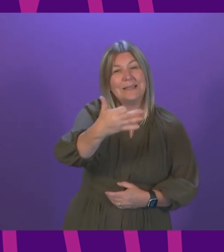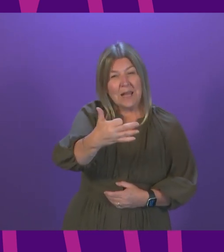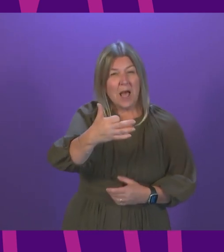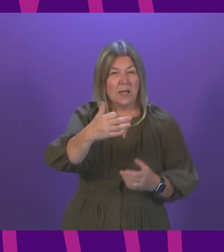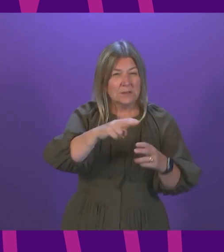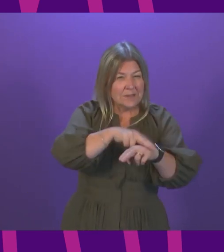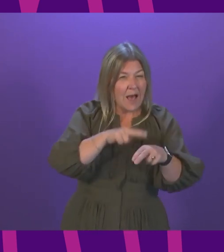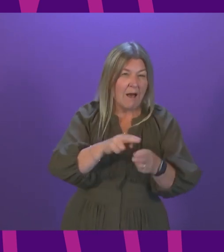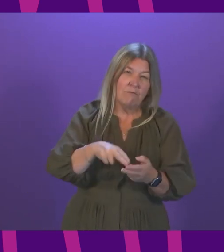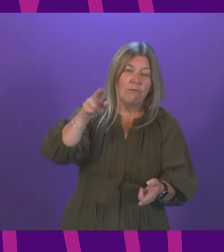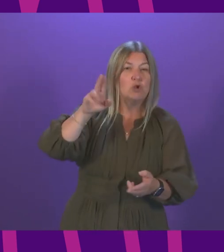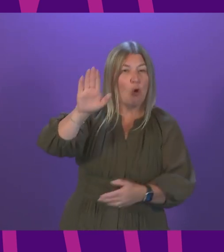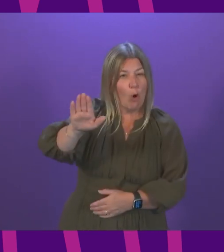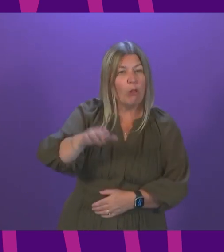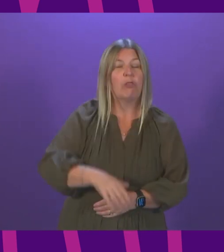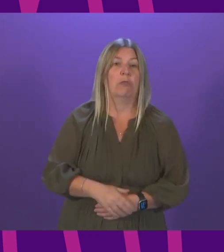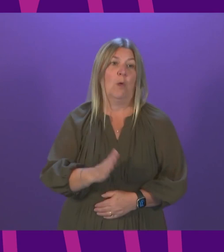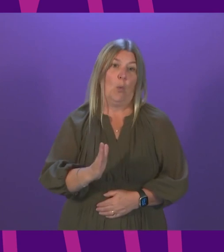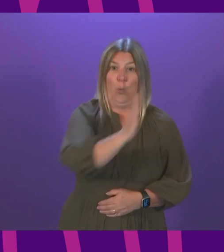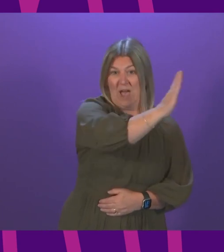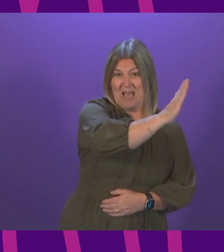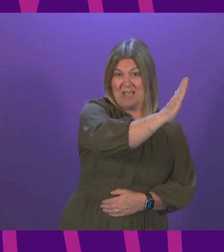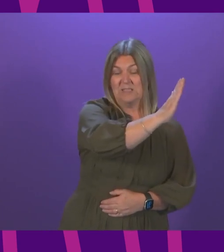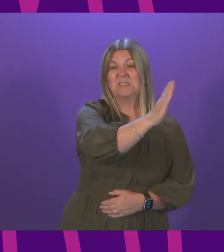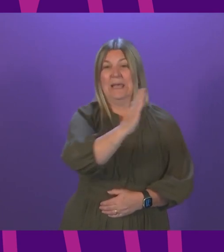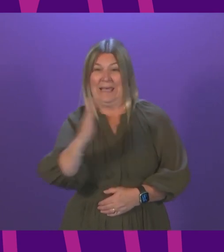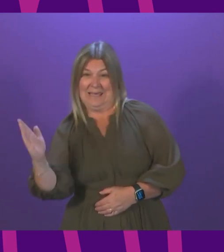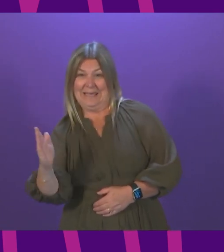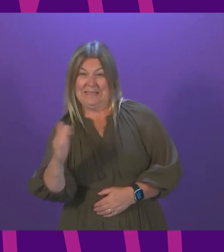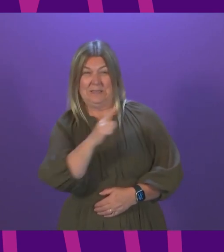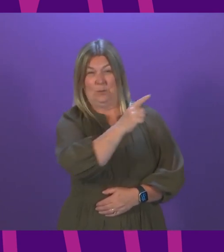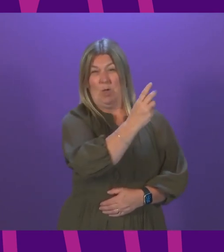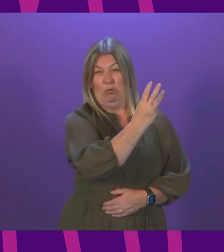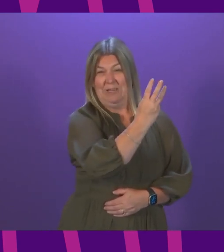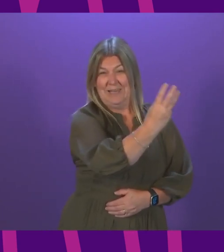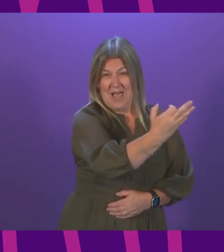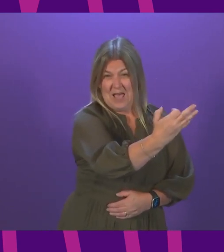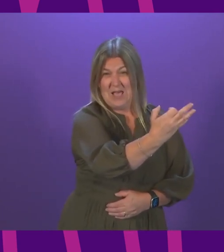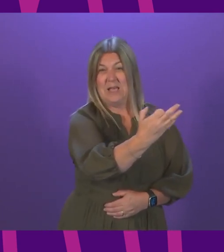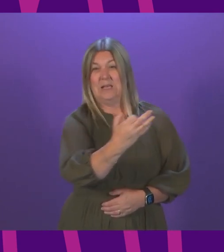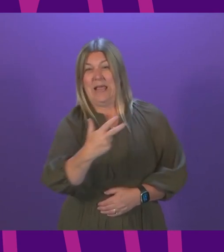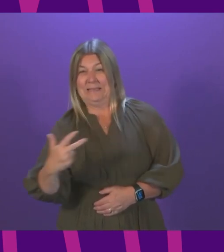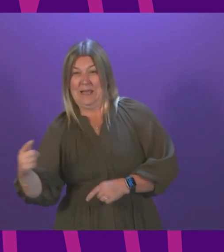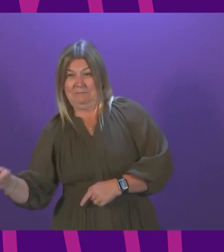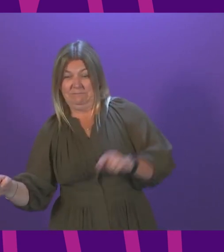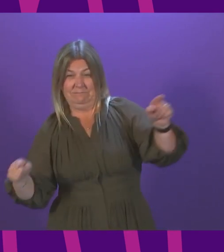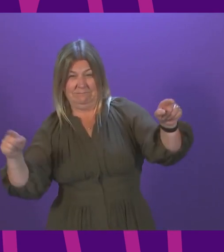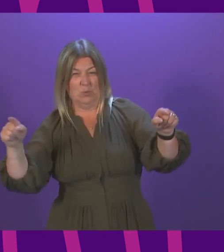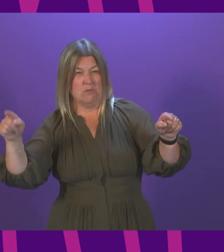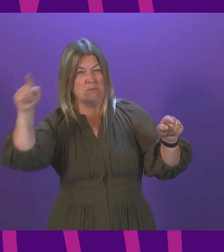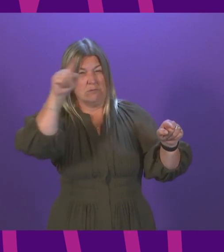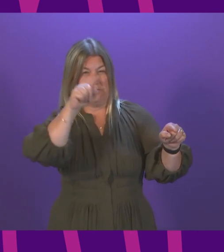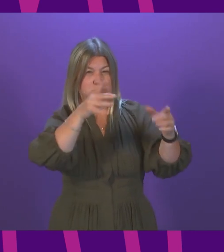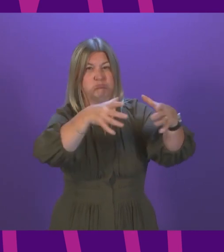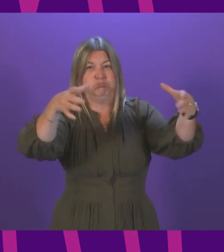north of Scotland, 139 in the west and 88 in the east. The additional new staff are a mixture of paramedics, newly qualified